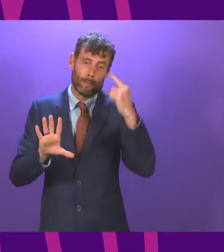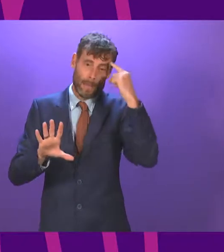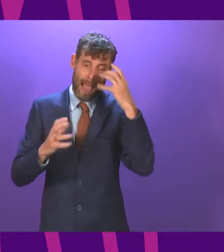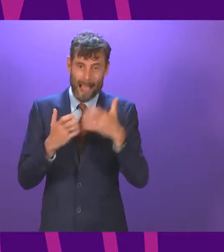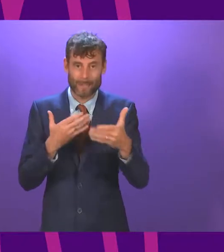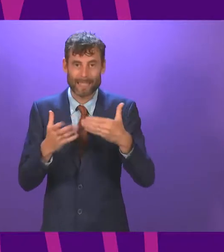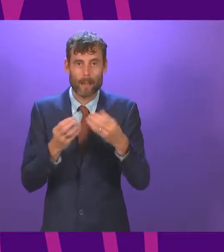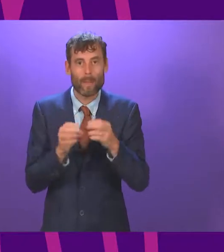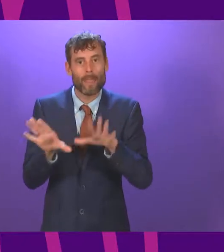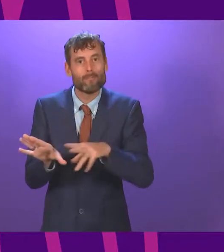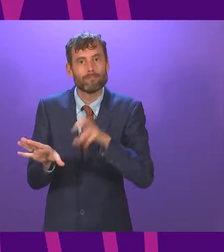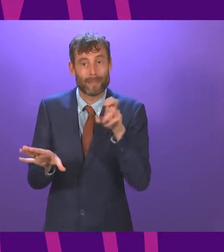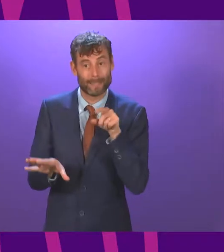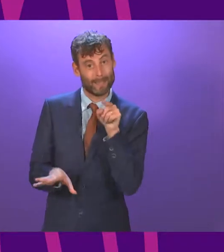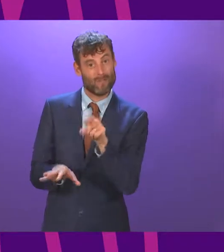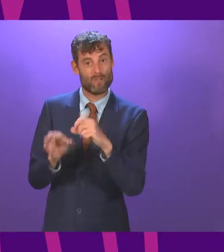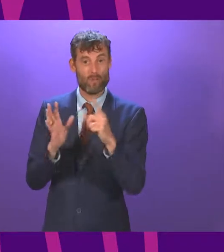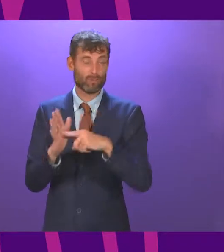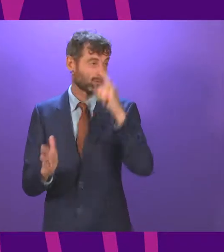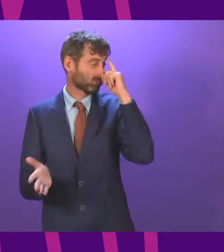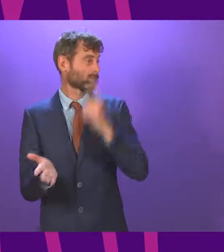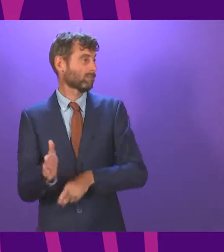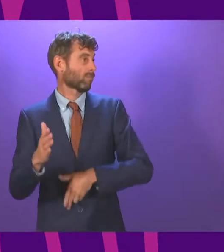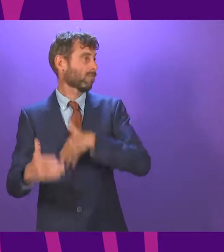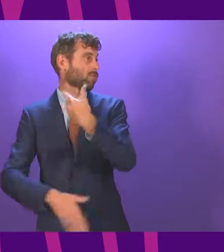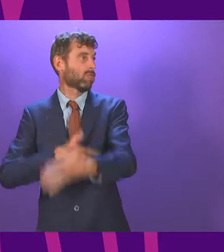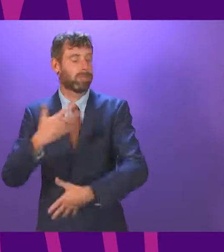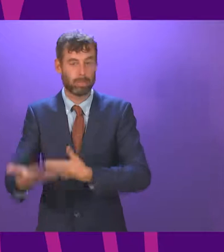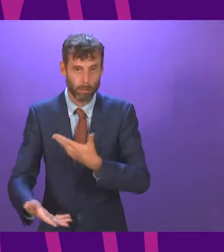steered us into. But I must mention the Scottish Government's